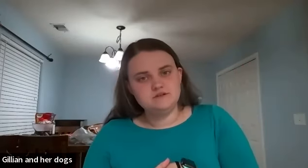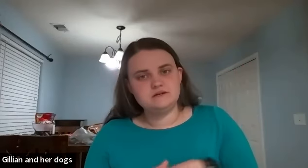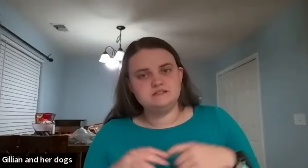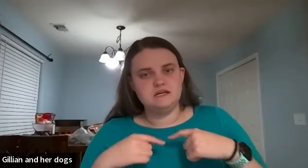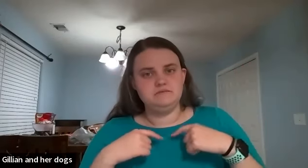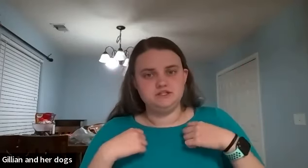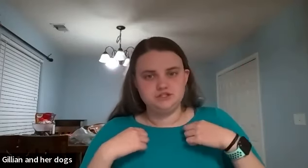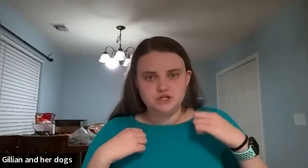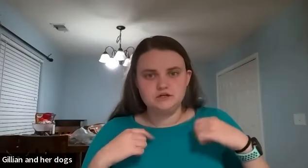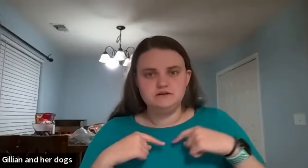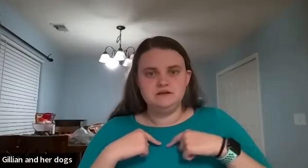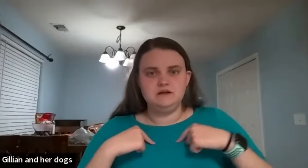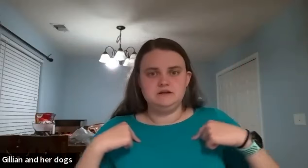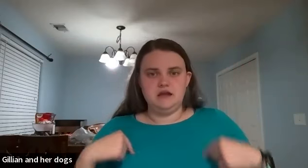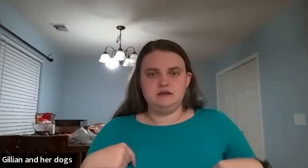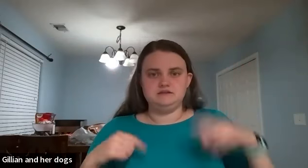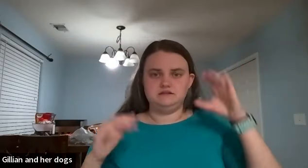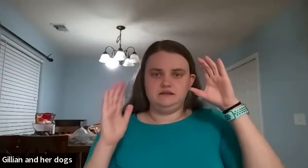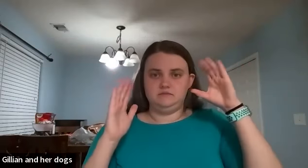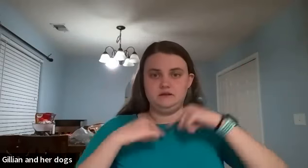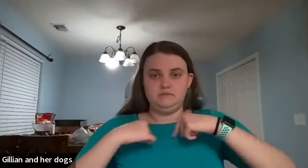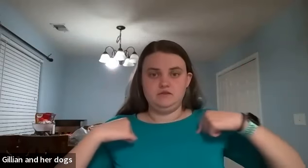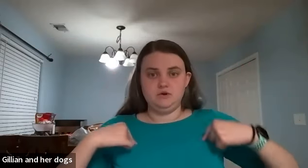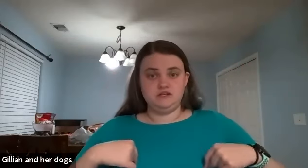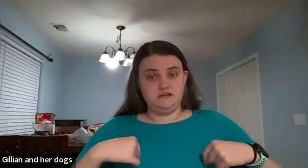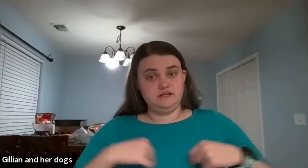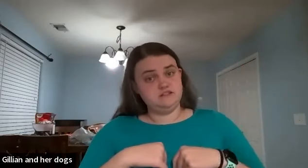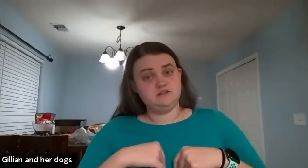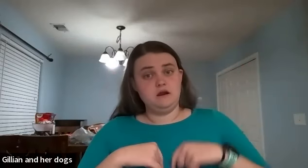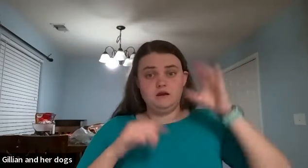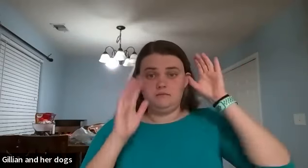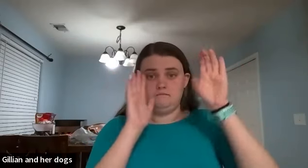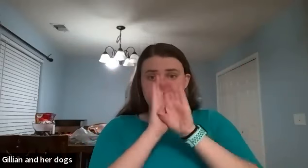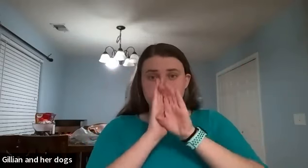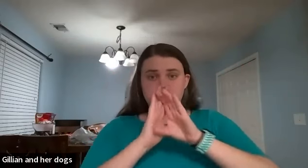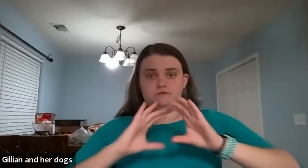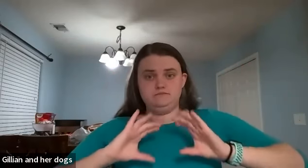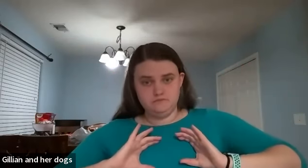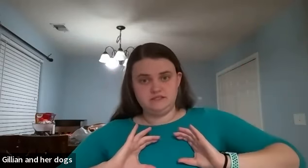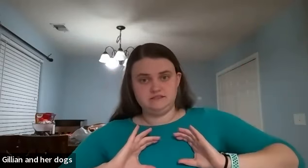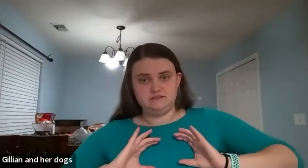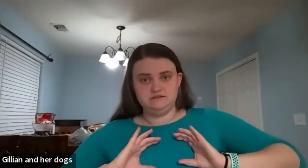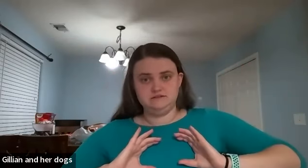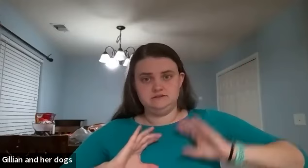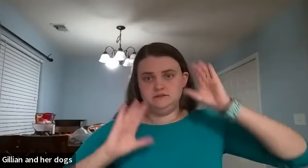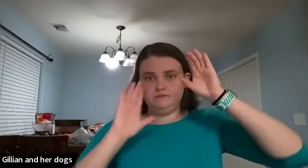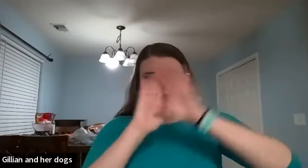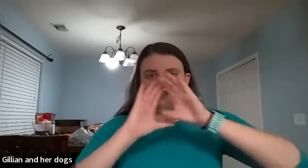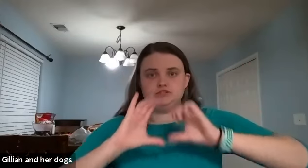would do is i would say my shirt has like i'd be like making the motion up like it's a square picture place picture